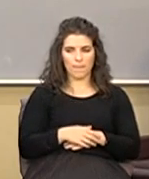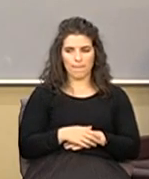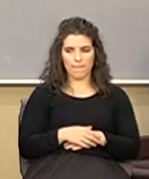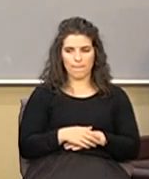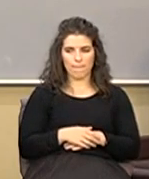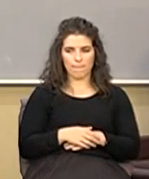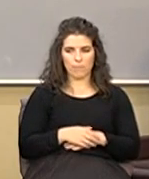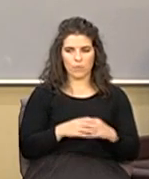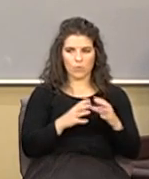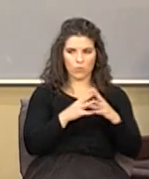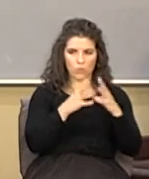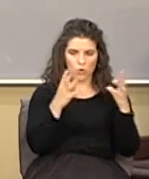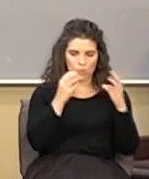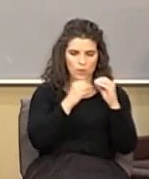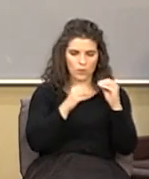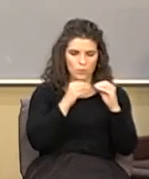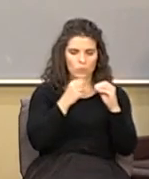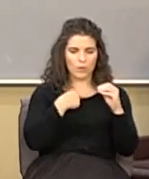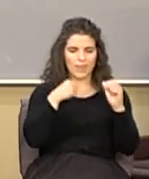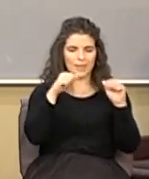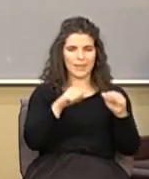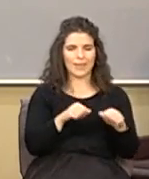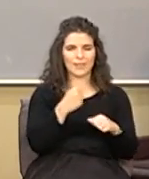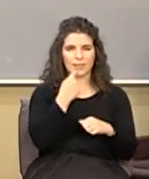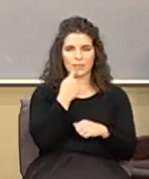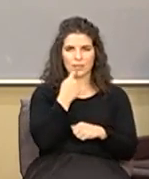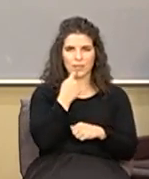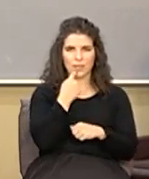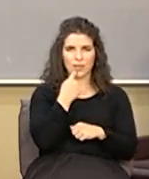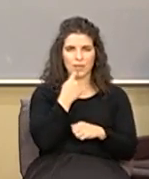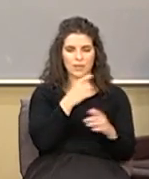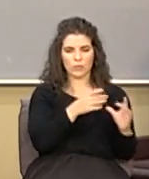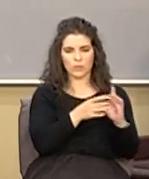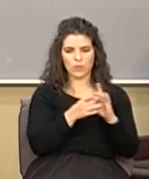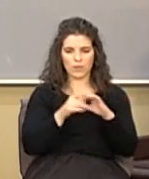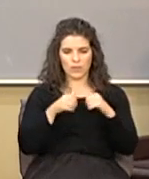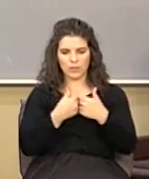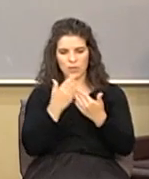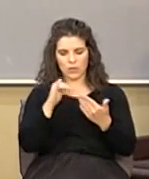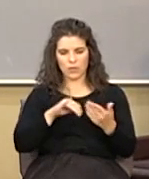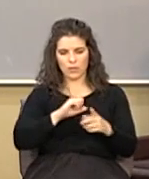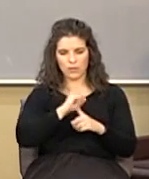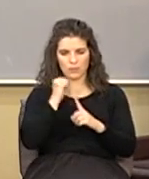there's so much more that I could say as it pertains to how that incident